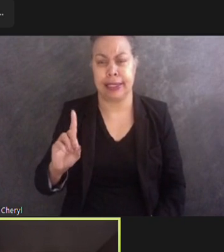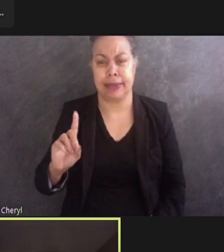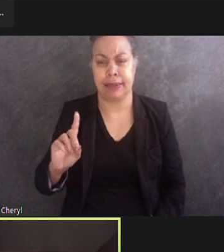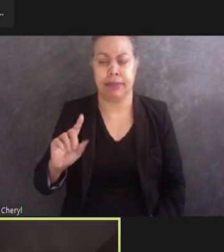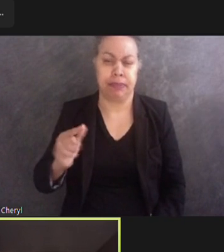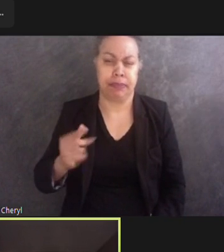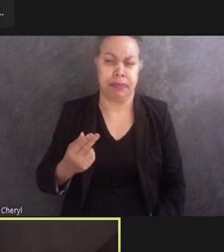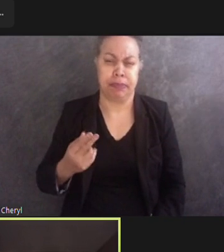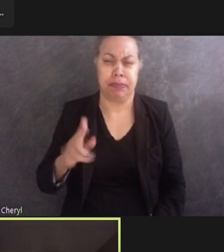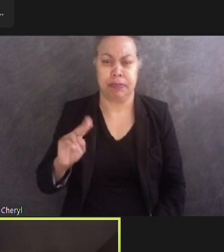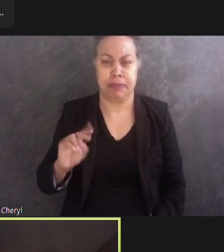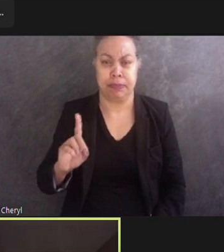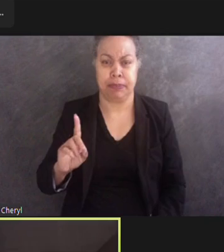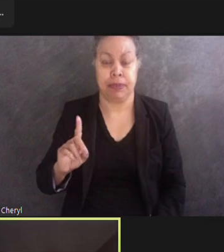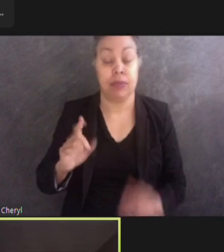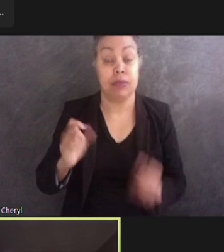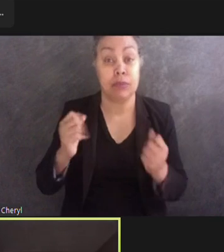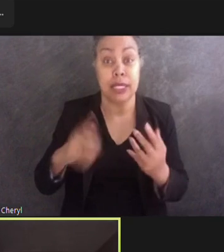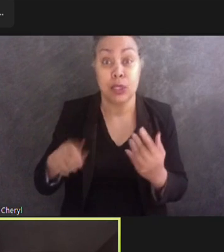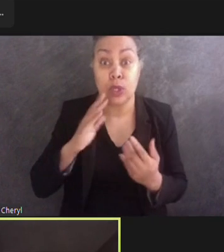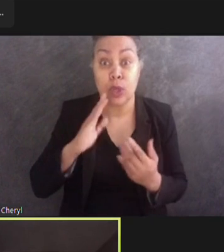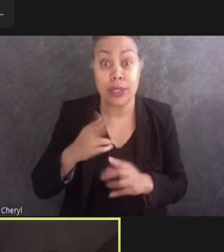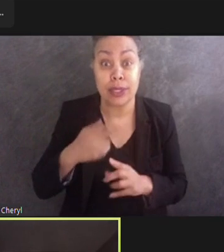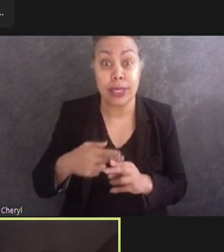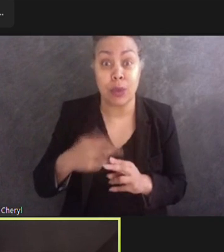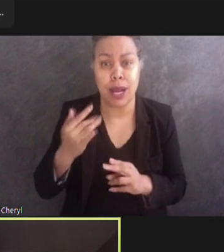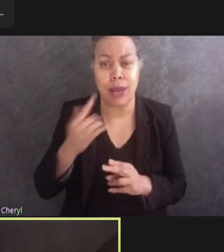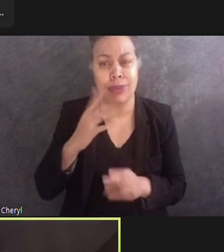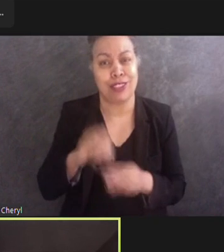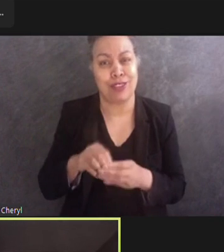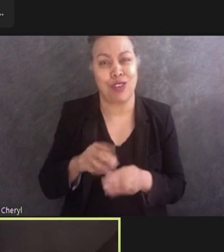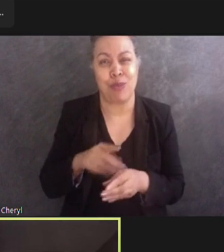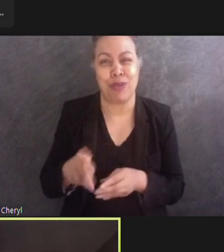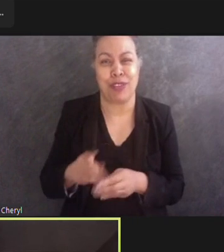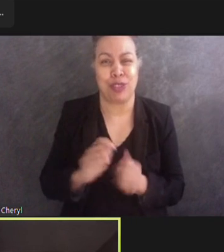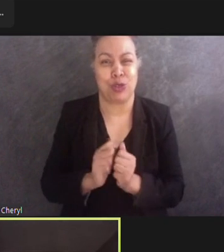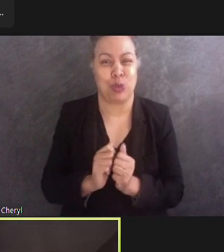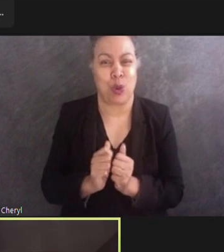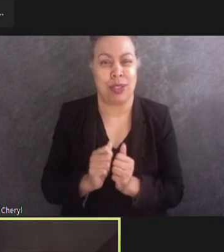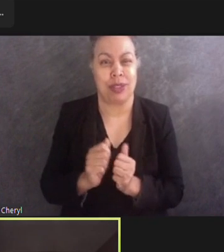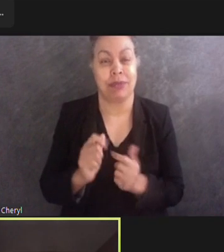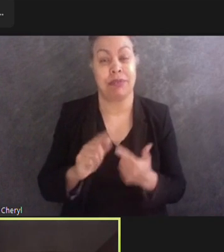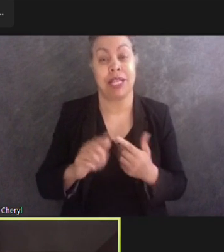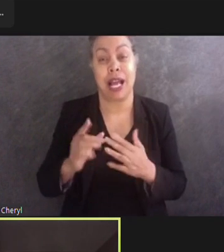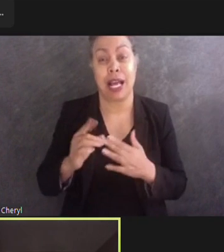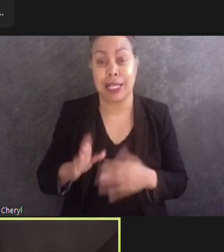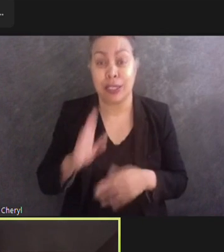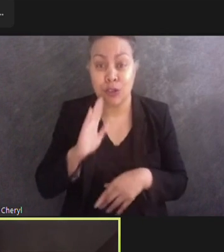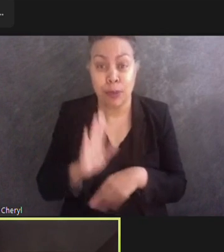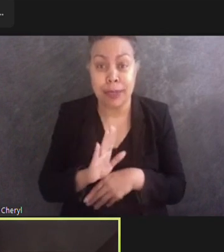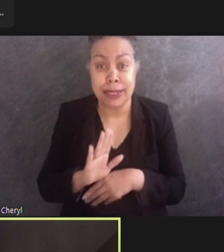in professional sports as a leader in business, and also from his work as co-founder